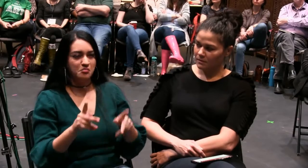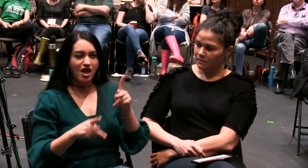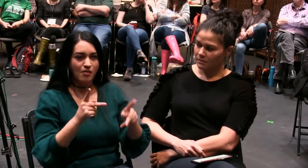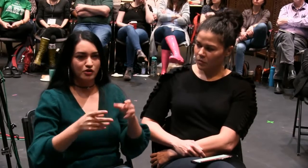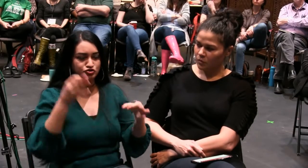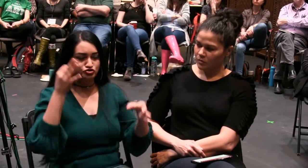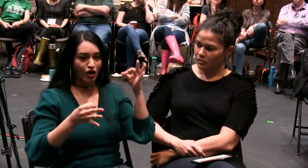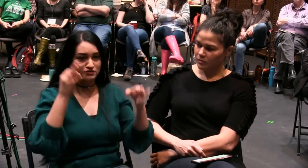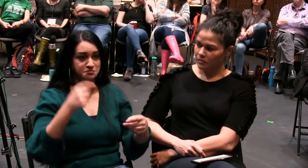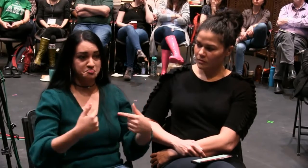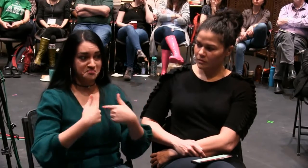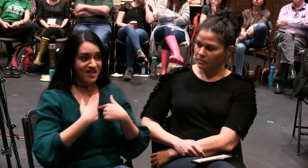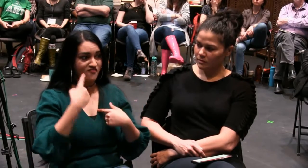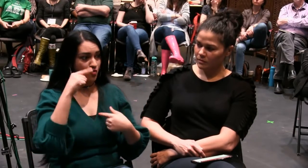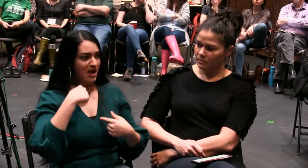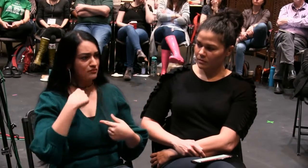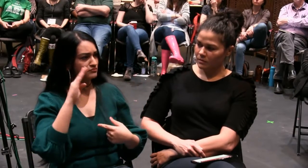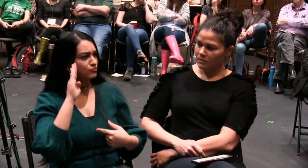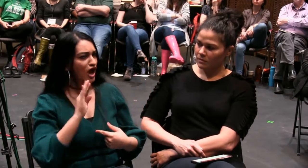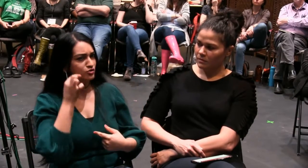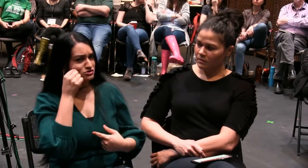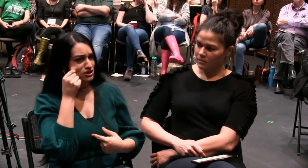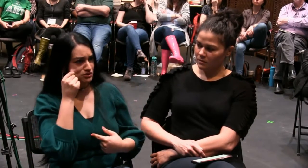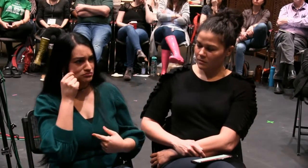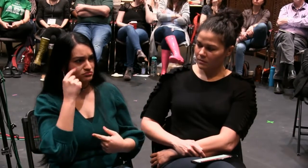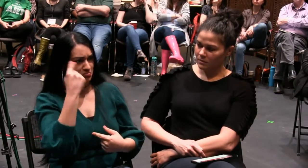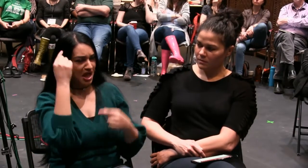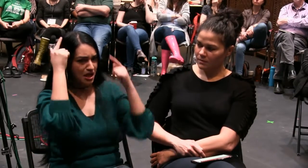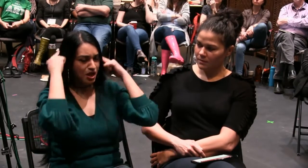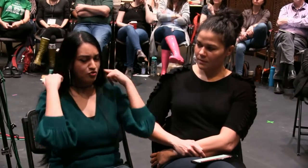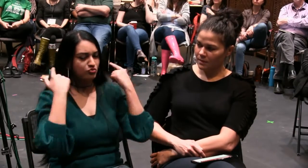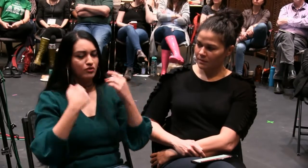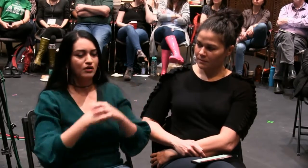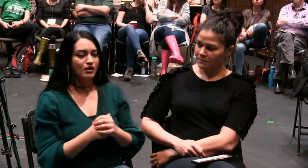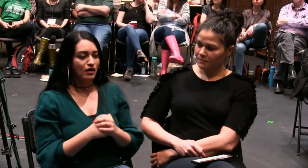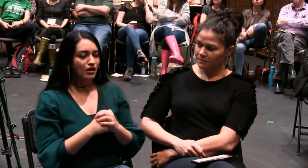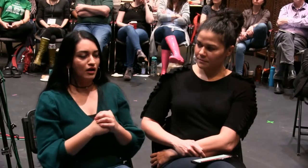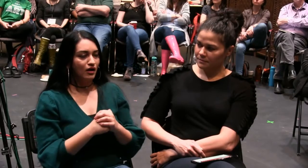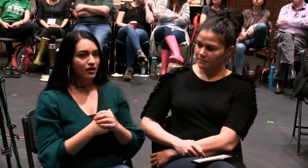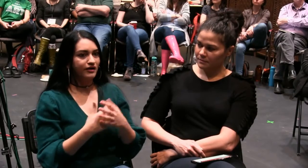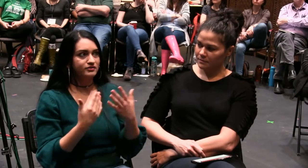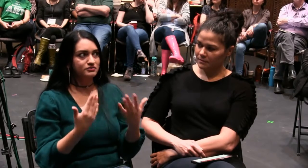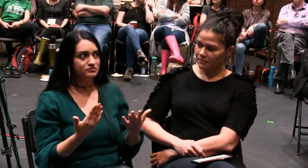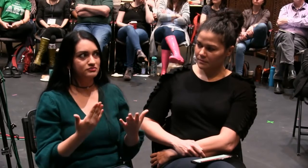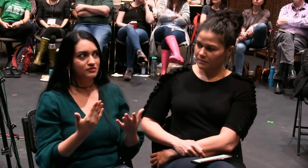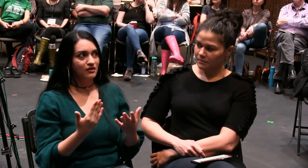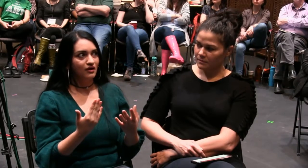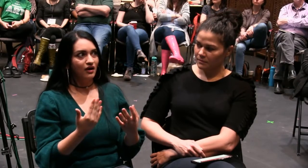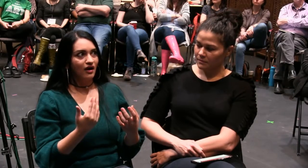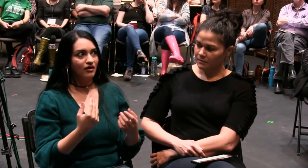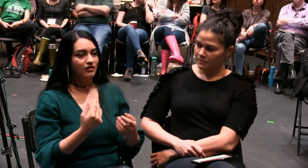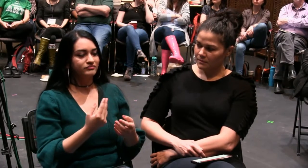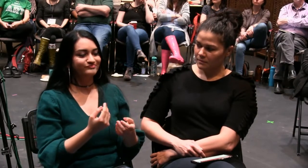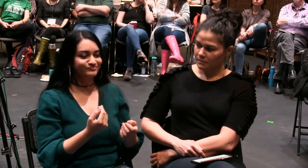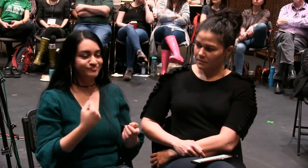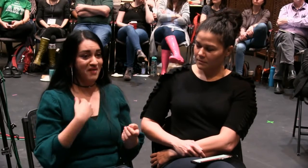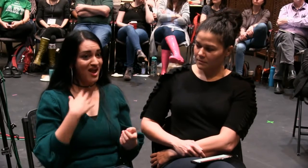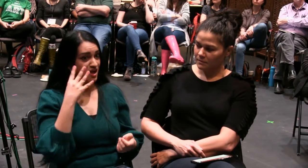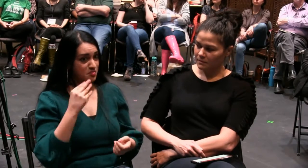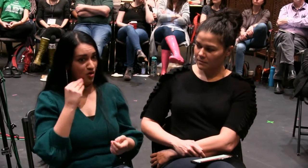I'm a member of. And in the deaf community, I feel people judge me based on my appearance and the color of my skin